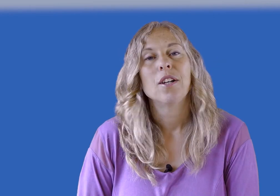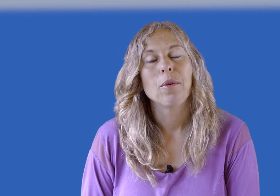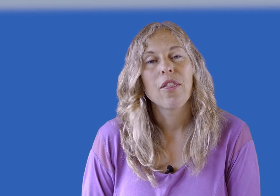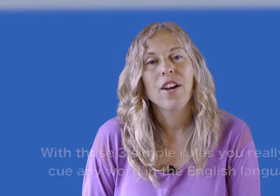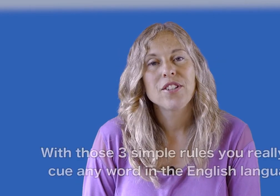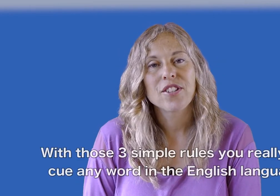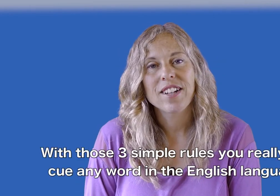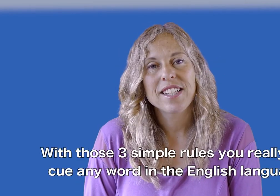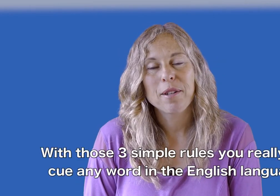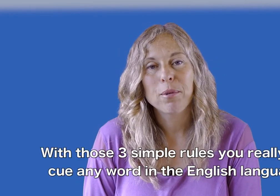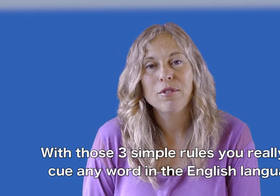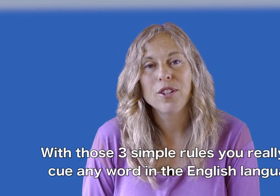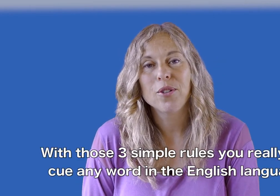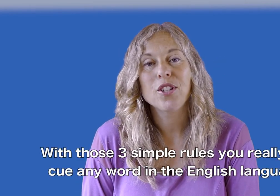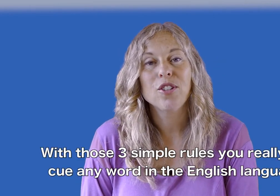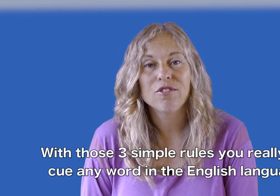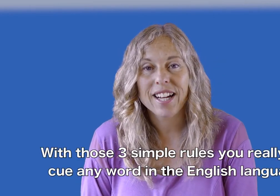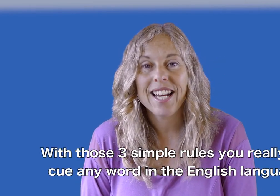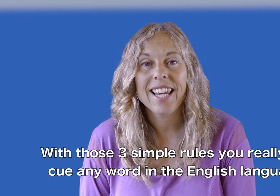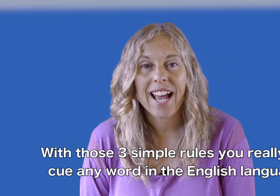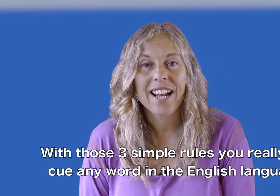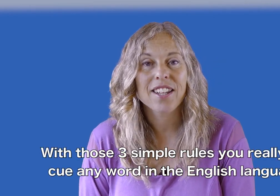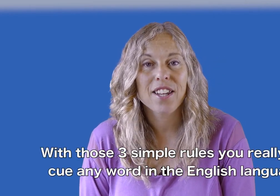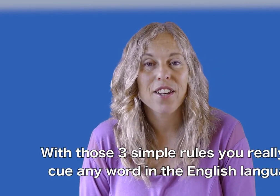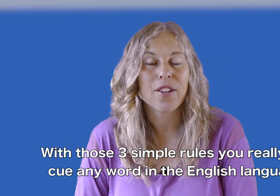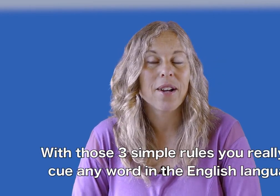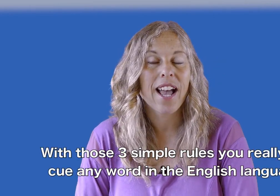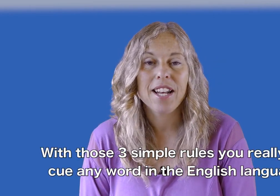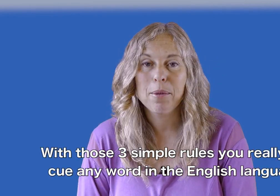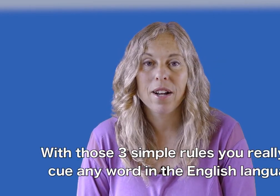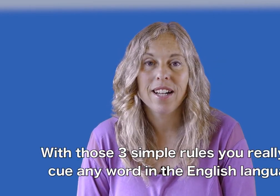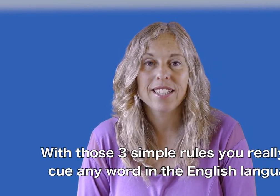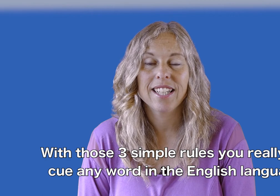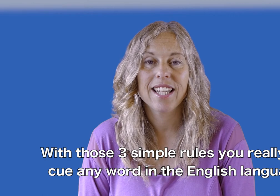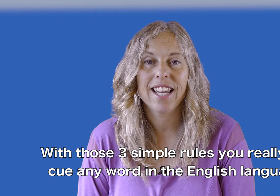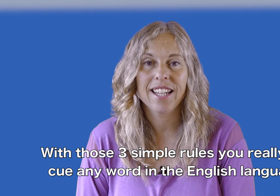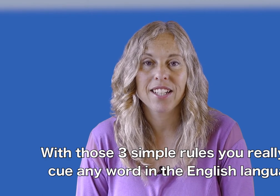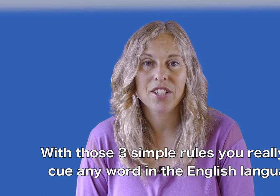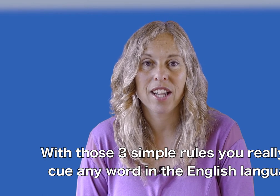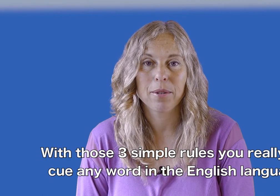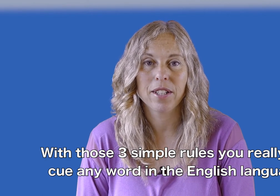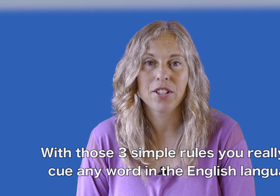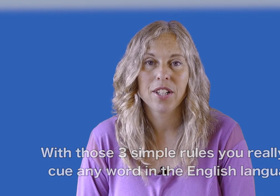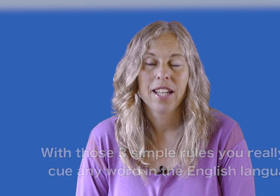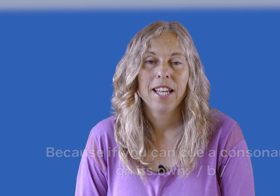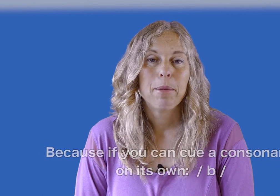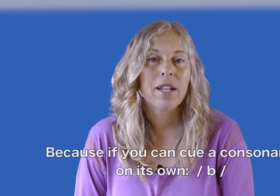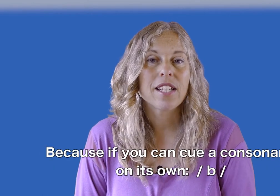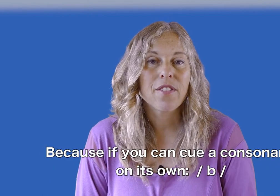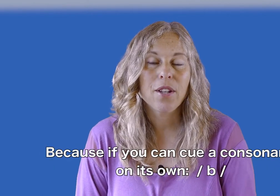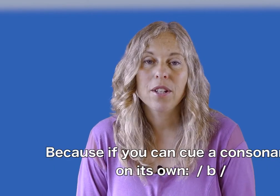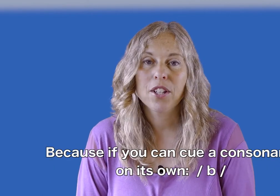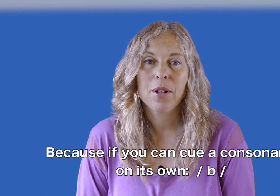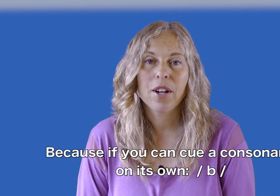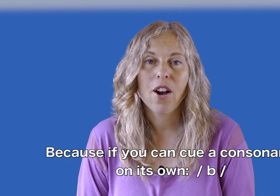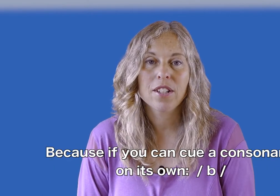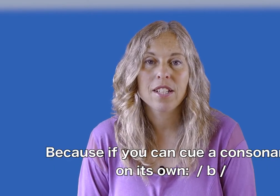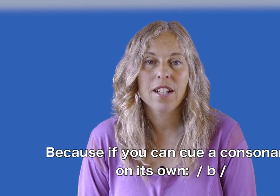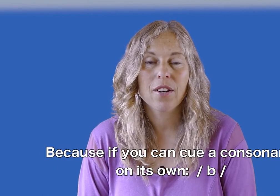With those three simple rules, you really can cue any word in the English language. Because if you can cue a consonant on